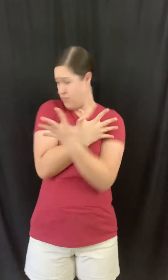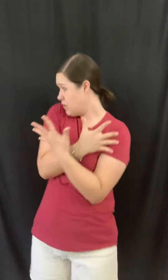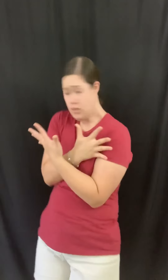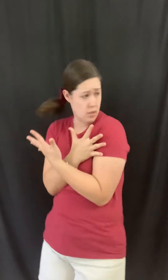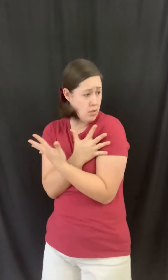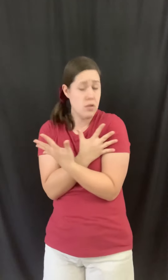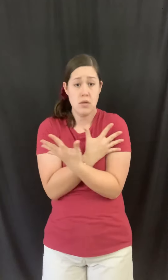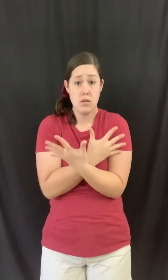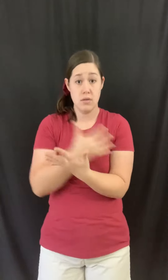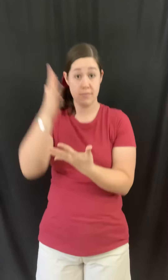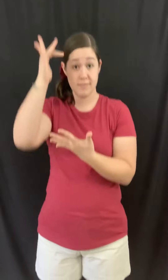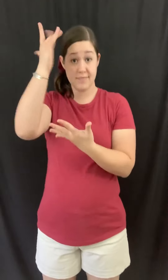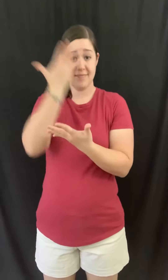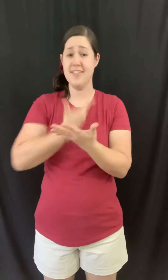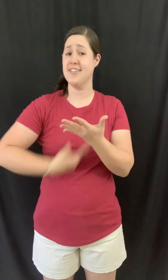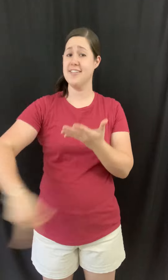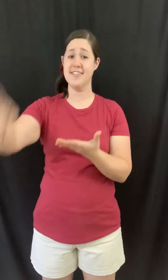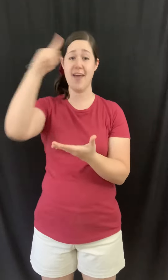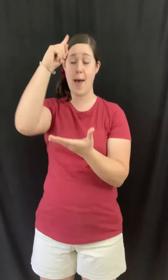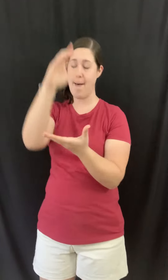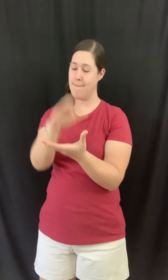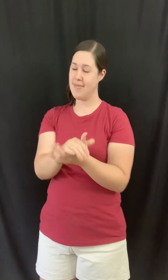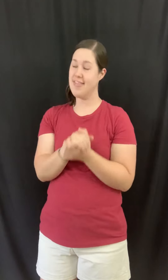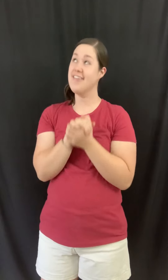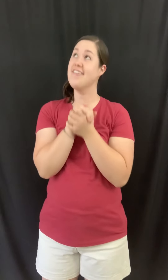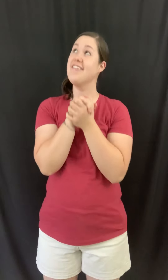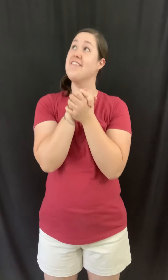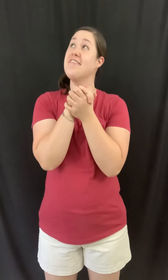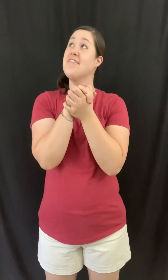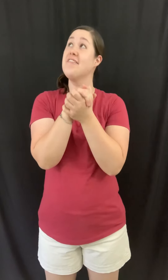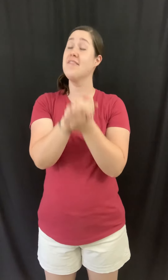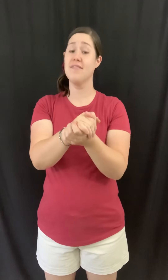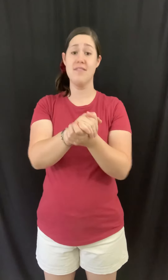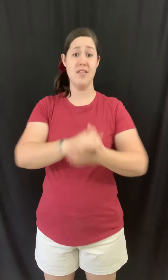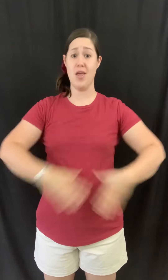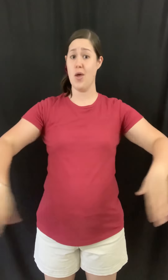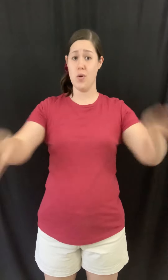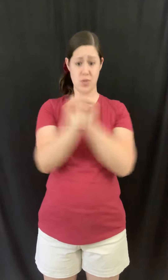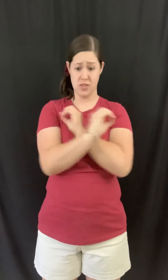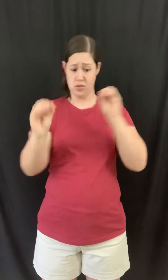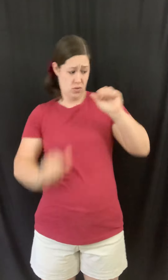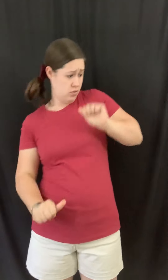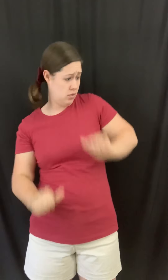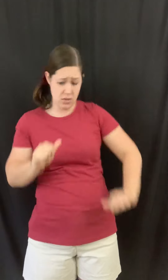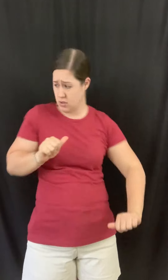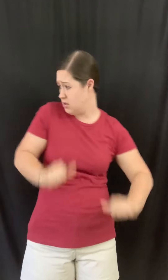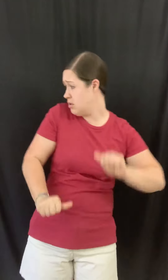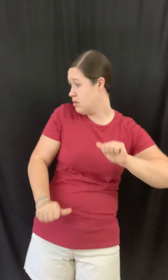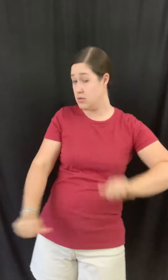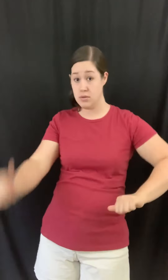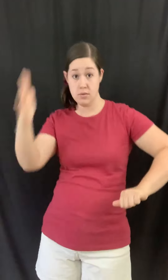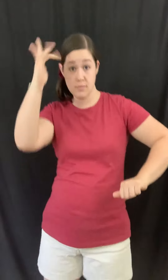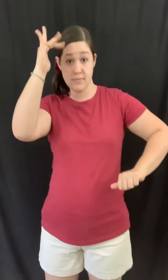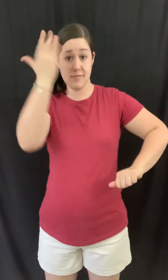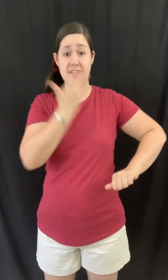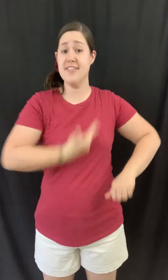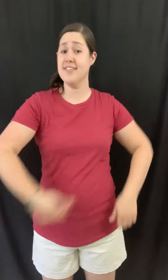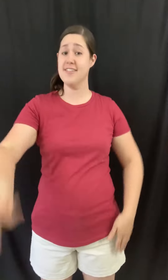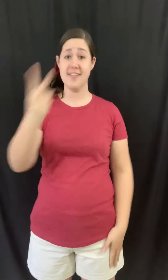doubt, cause